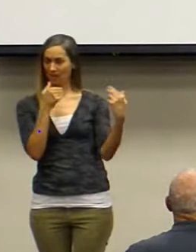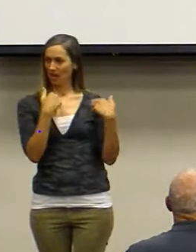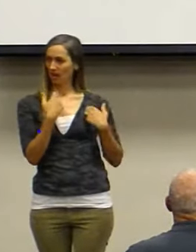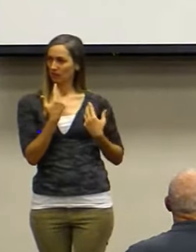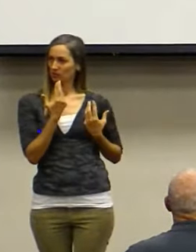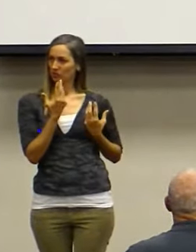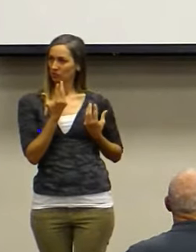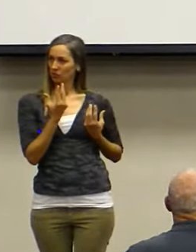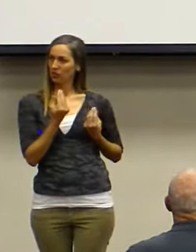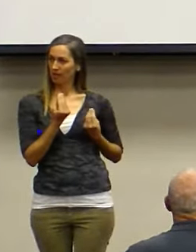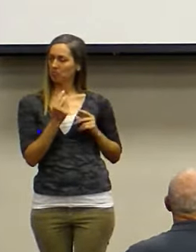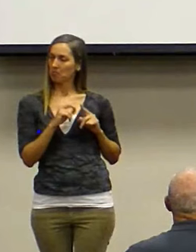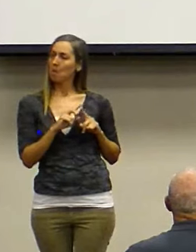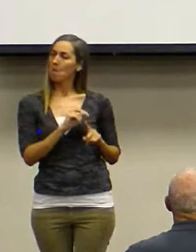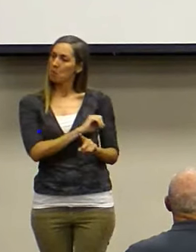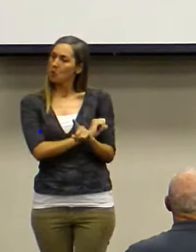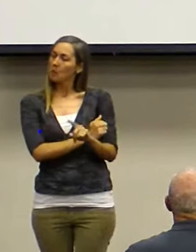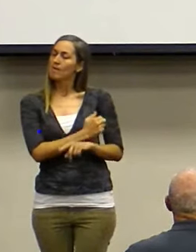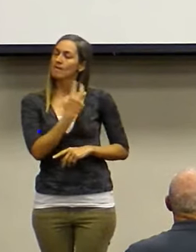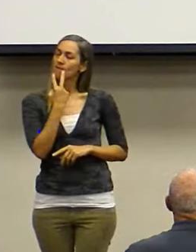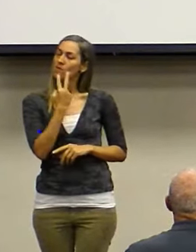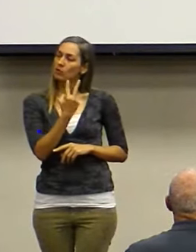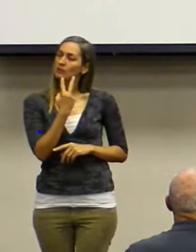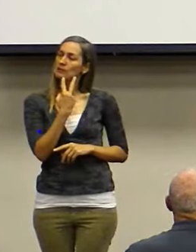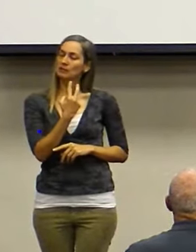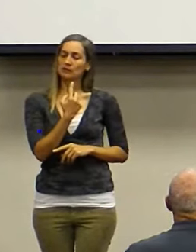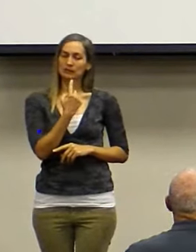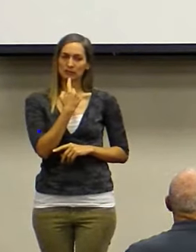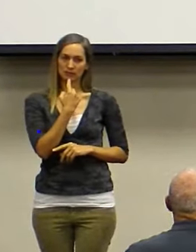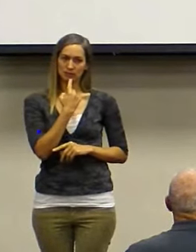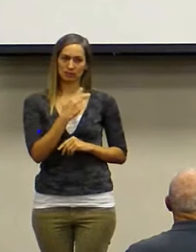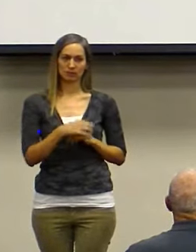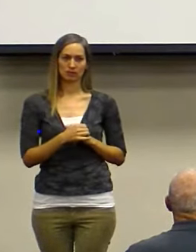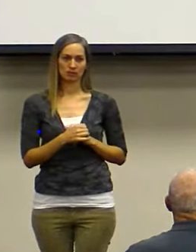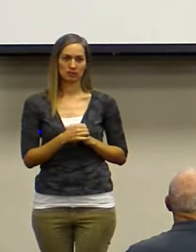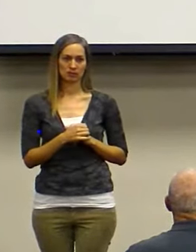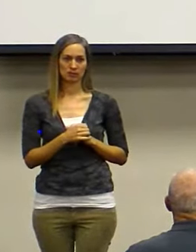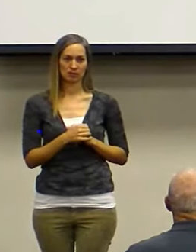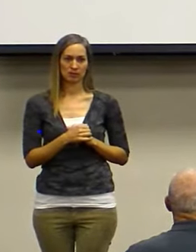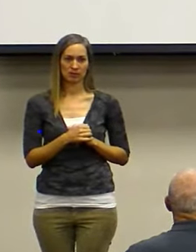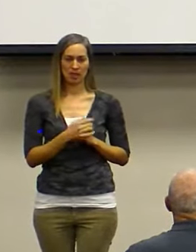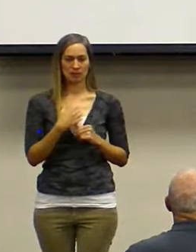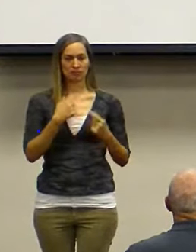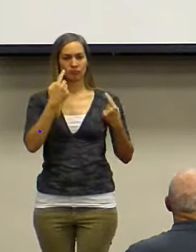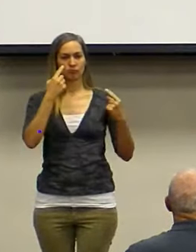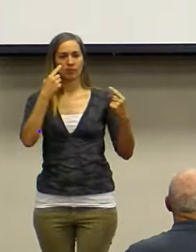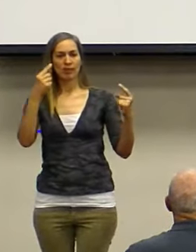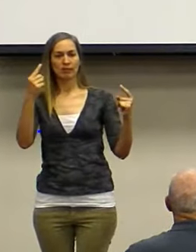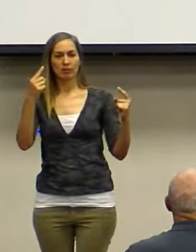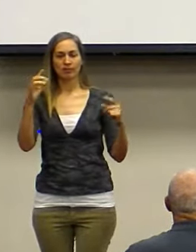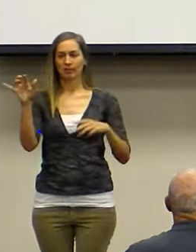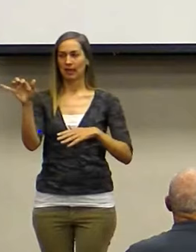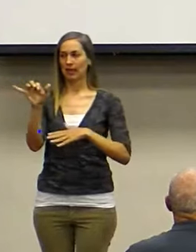authoritative voice, he said, As bad as successful as the cross.